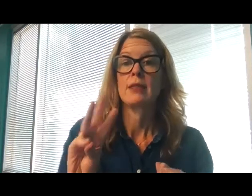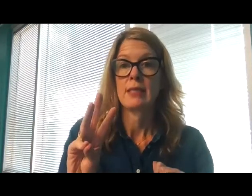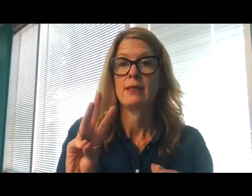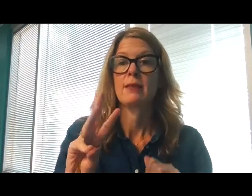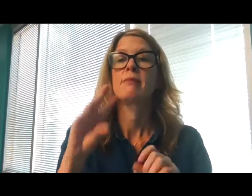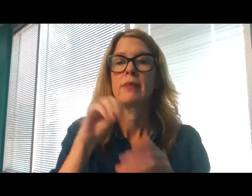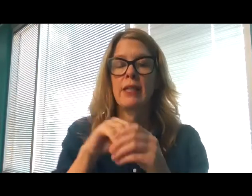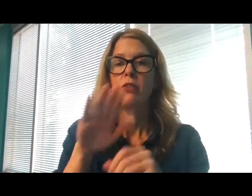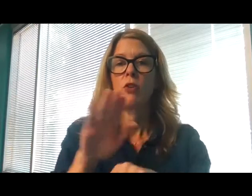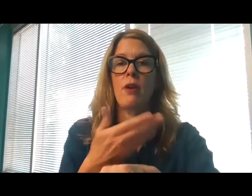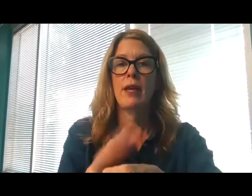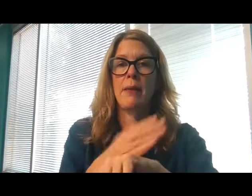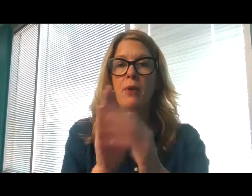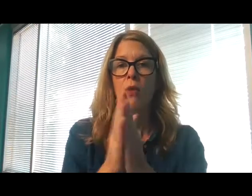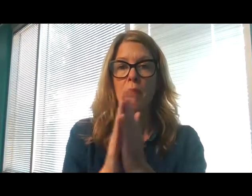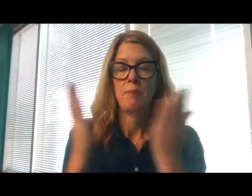hymnal?